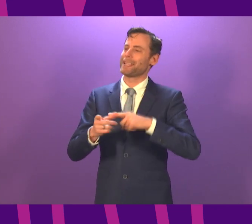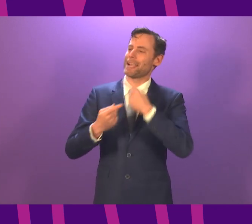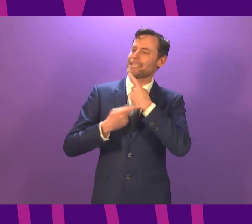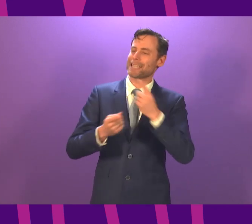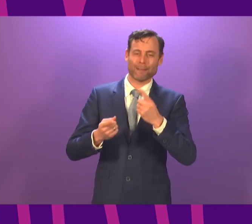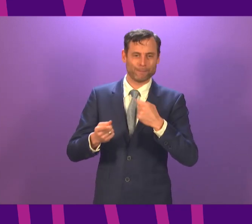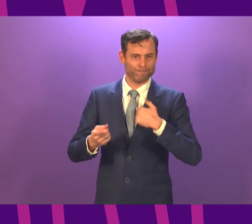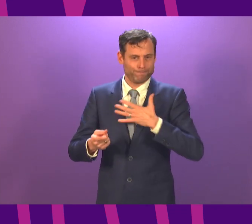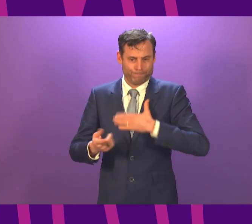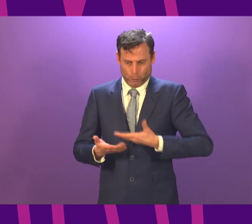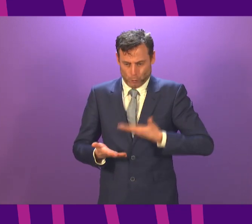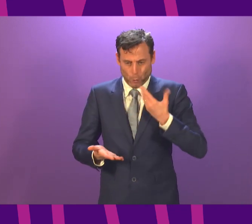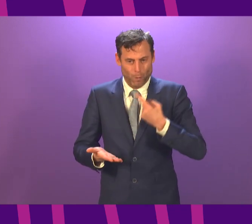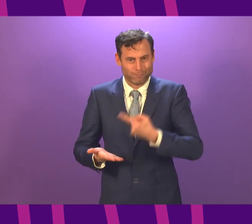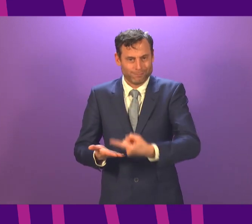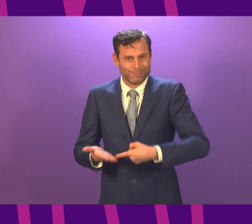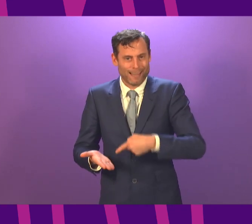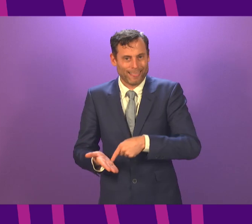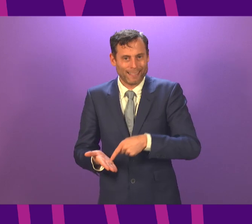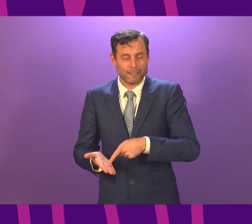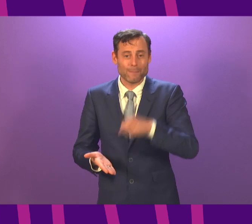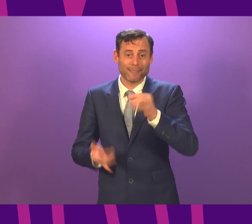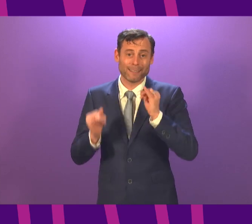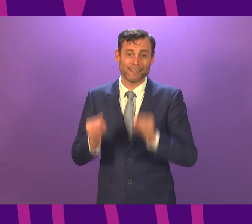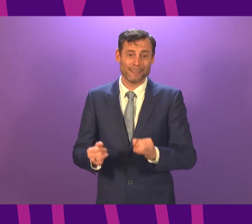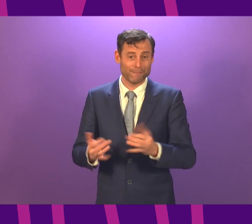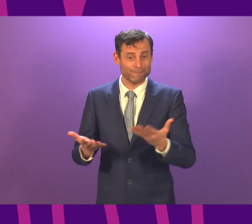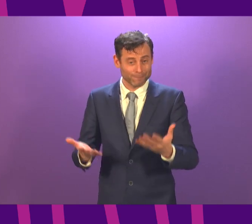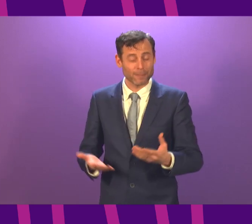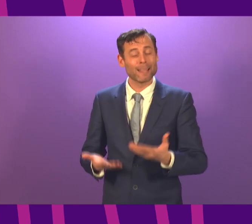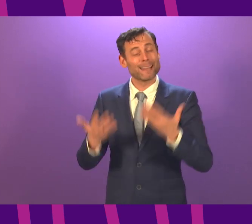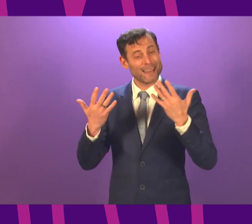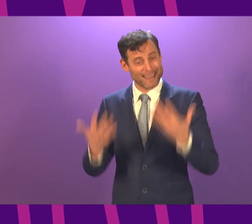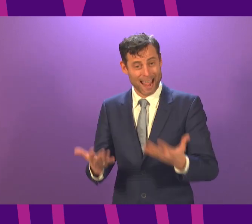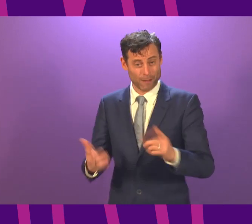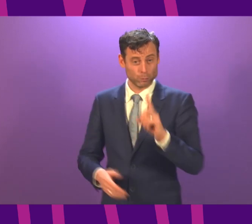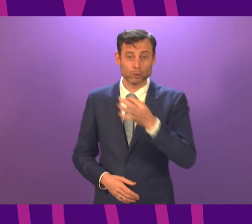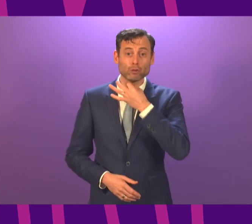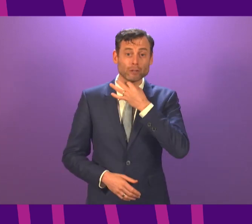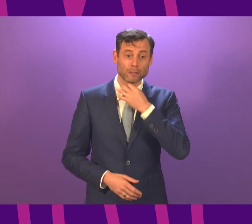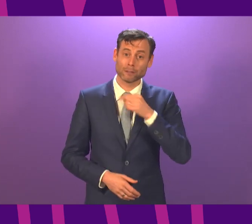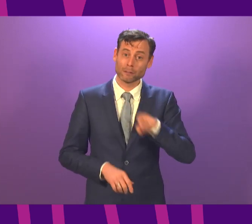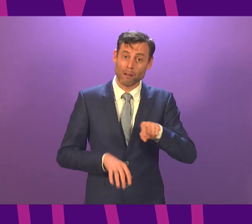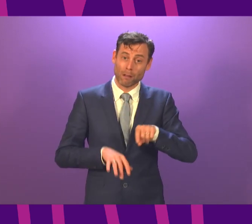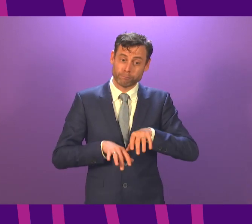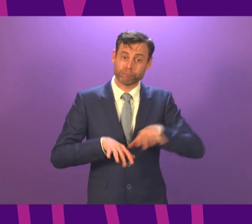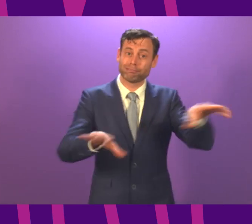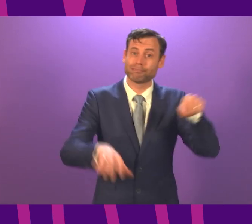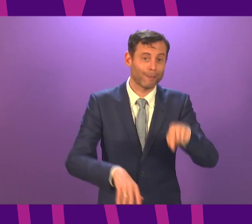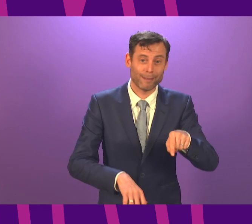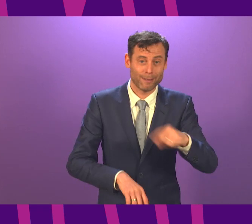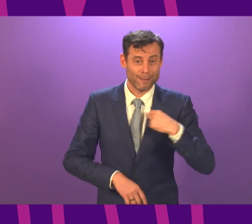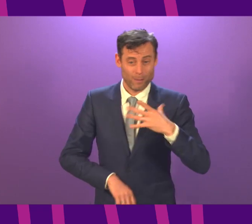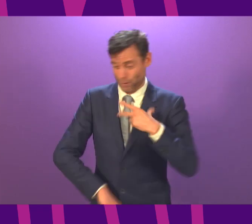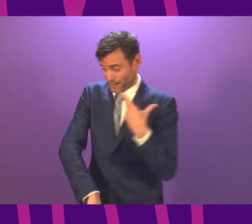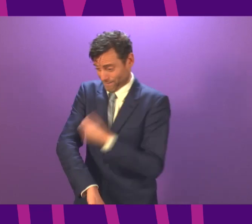wanted to hear. But, as I said at the beginning, we are now in a race between the vaccine and the virus. The Scottish Government will do everything we can to speed up